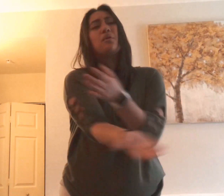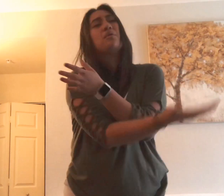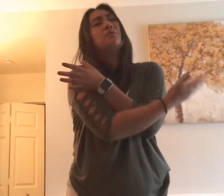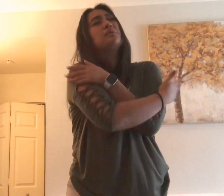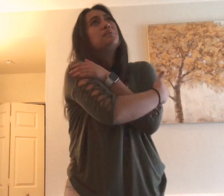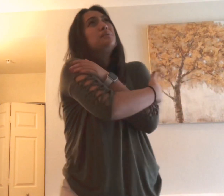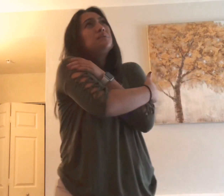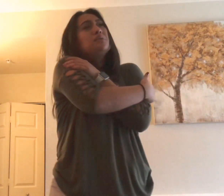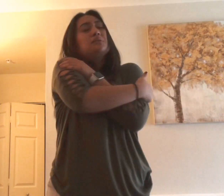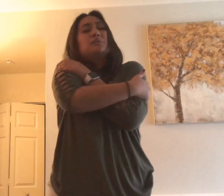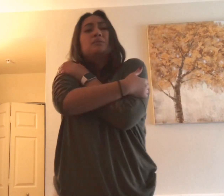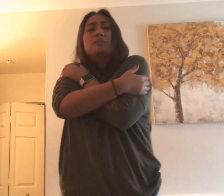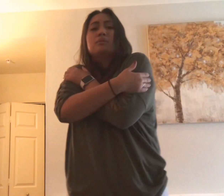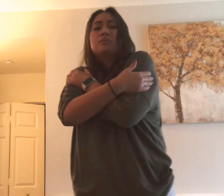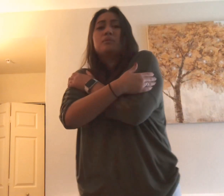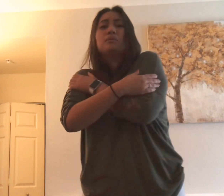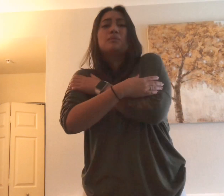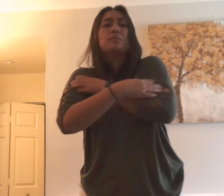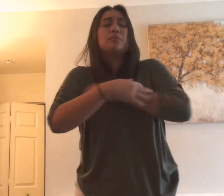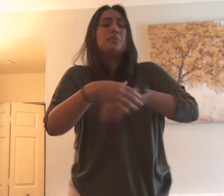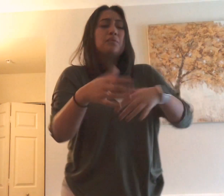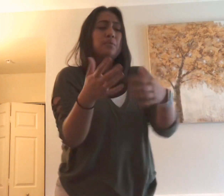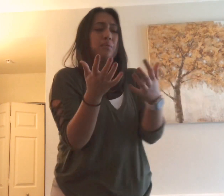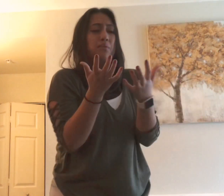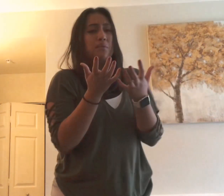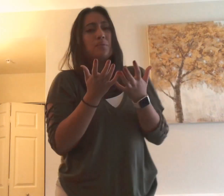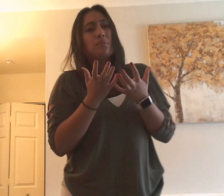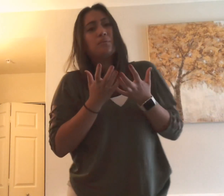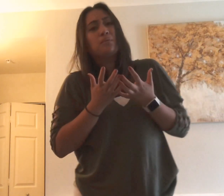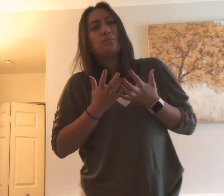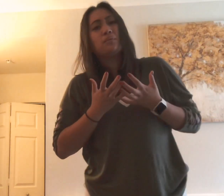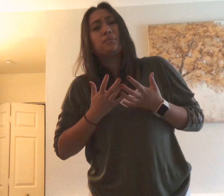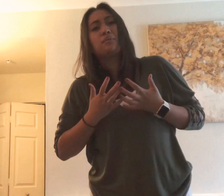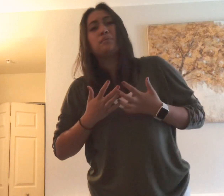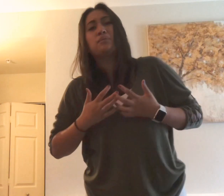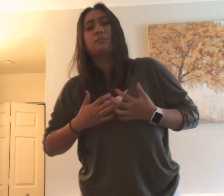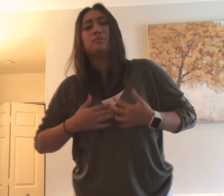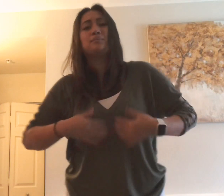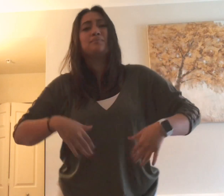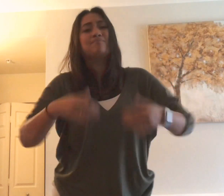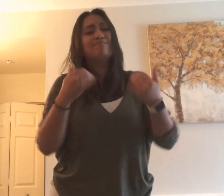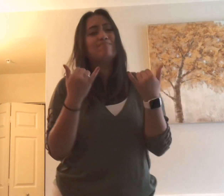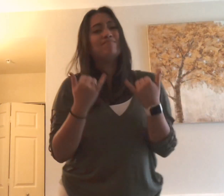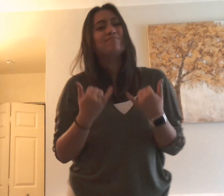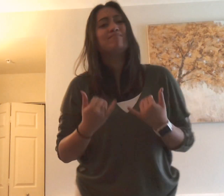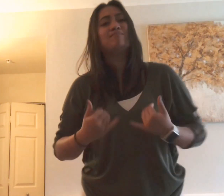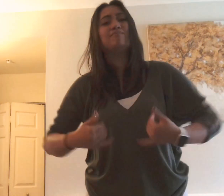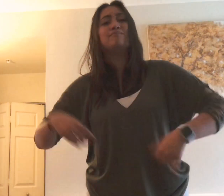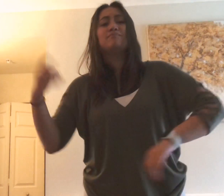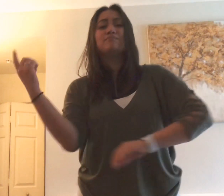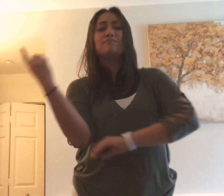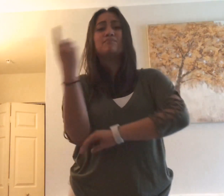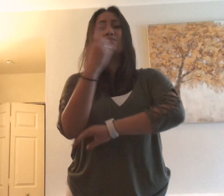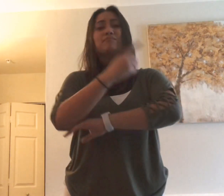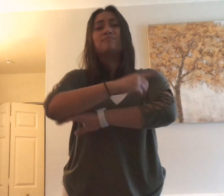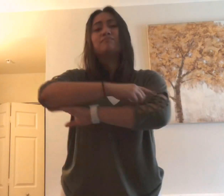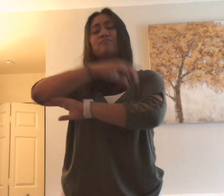I'll be safe in your soul So I'll I go back around But now the day bleeds